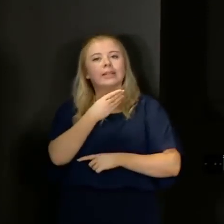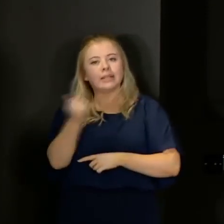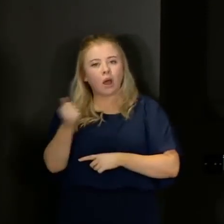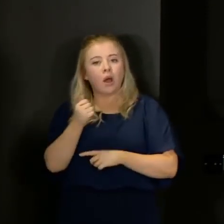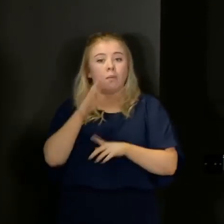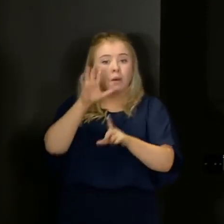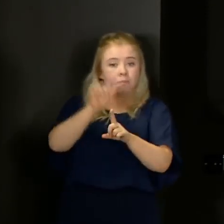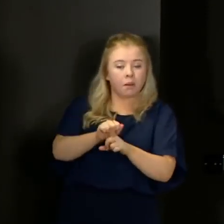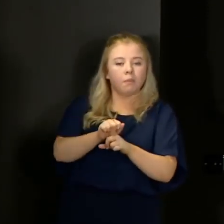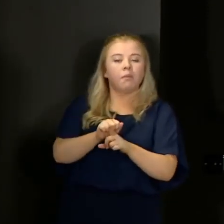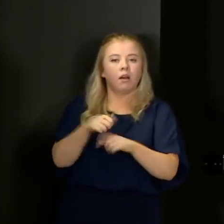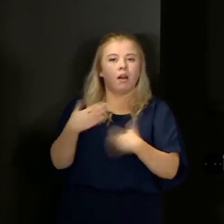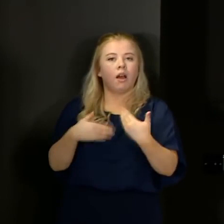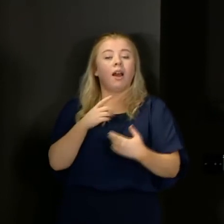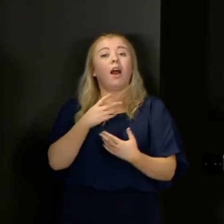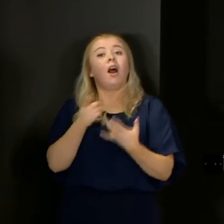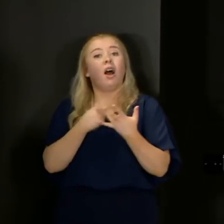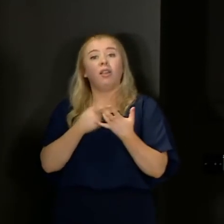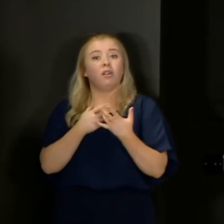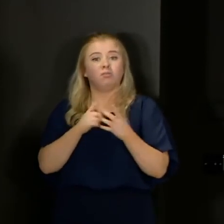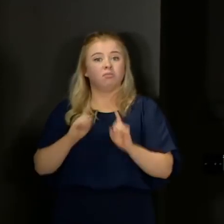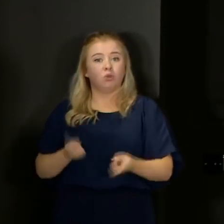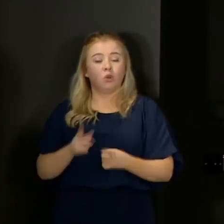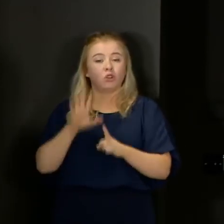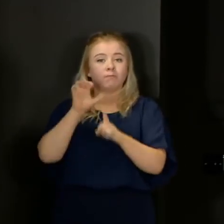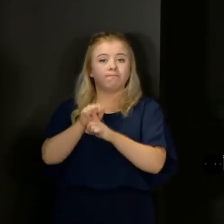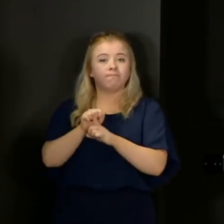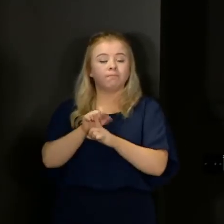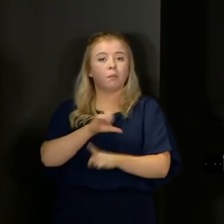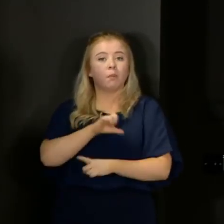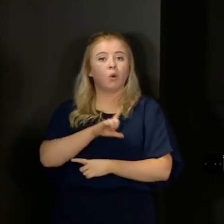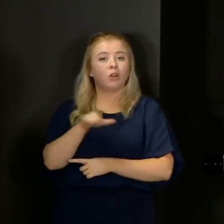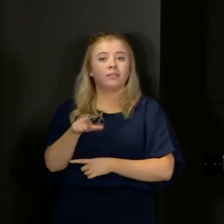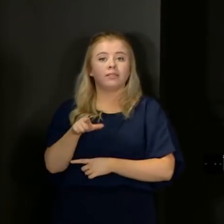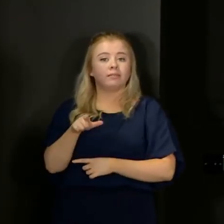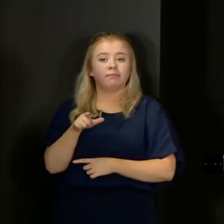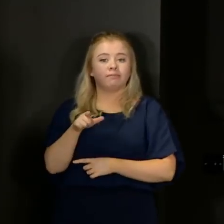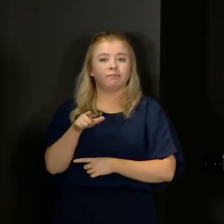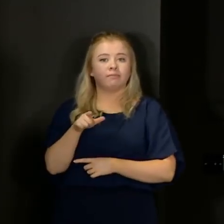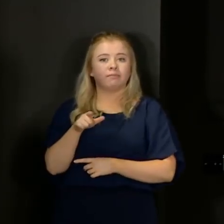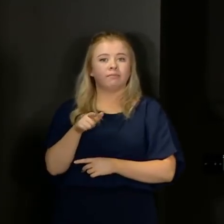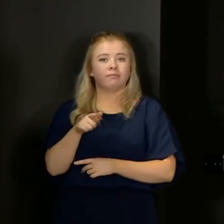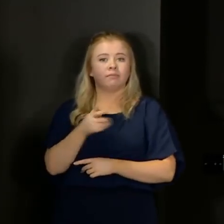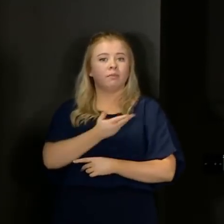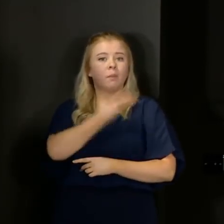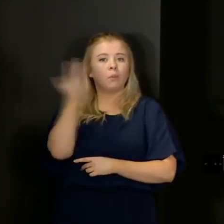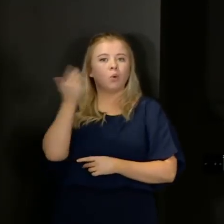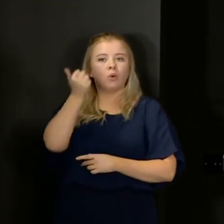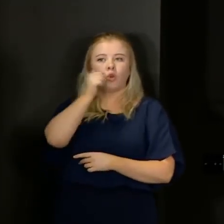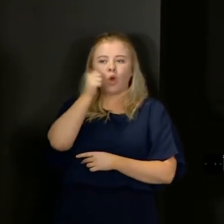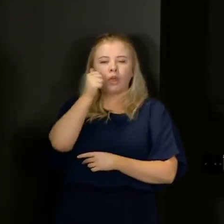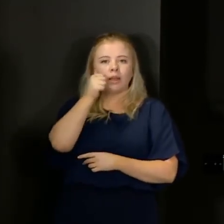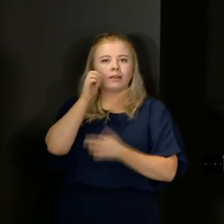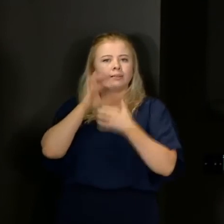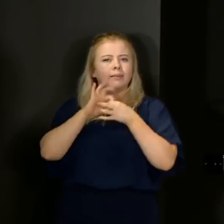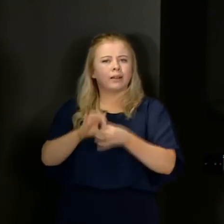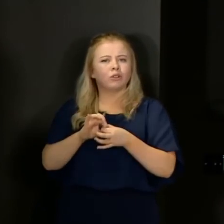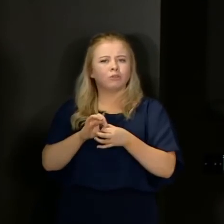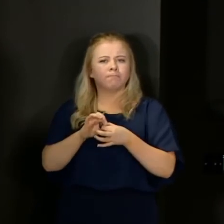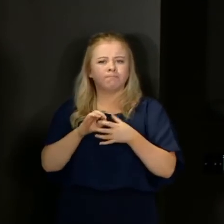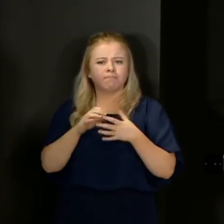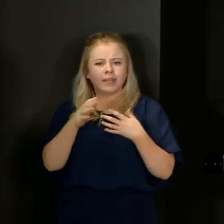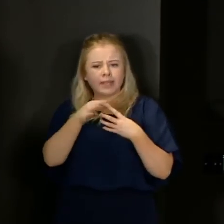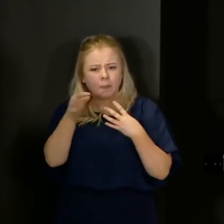detected, some of which were not detected, just because there wasn't the knowledge about the type of